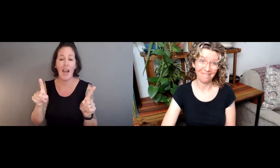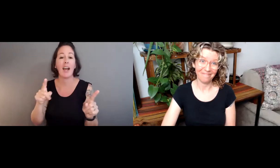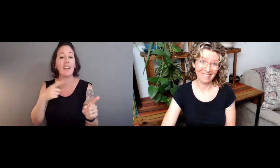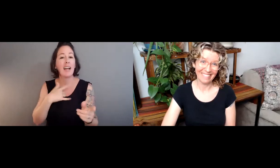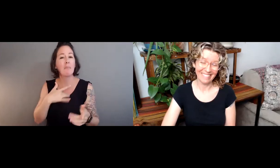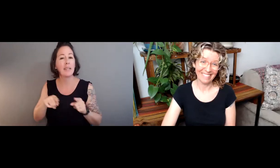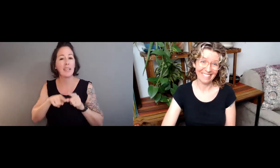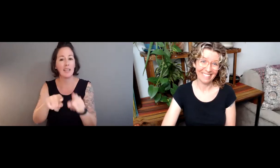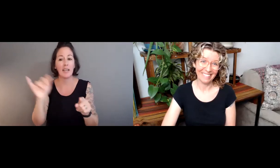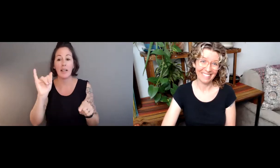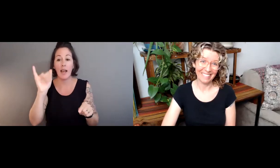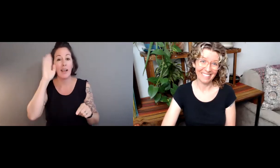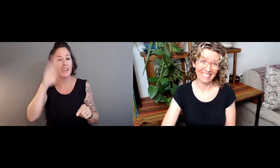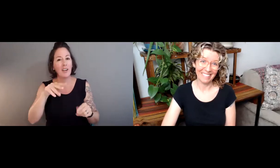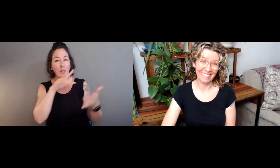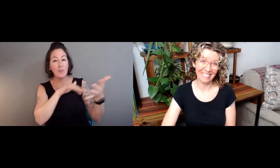It's a little bit morbid.